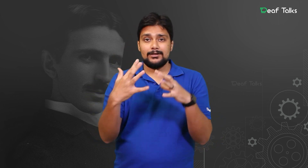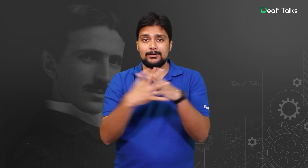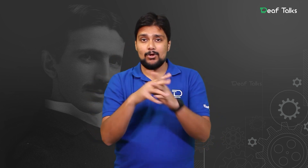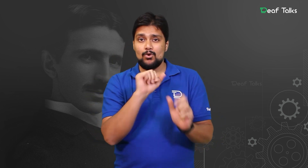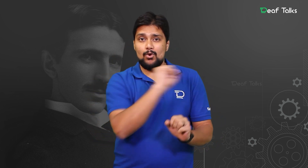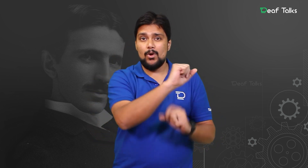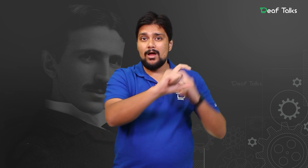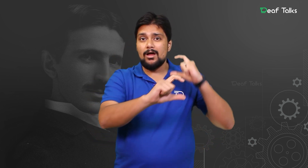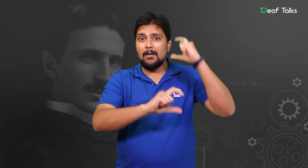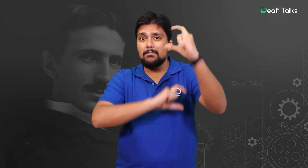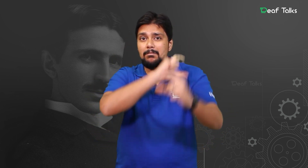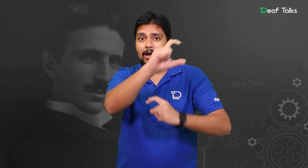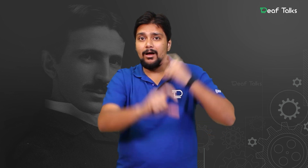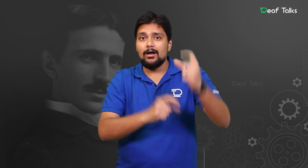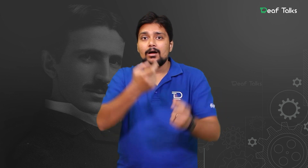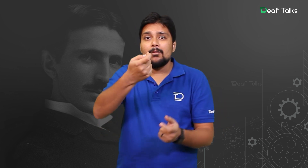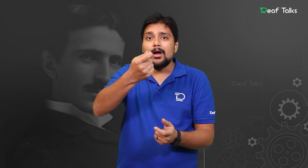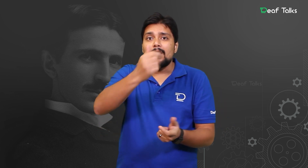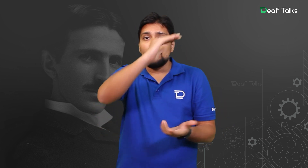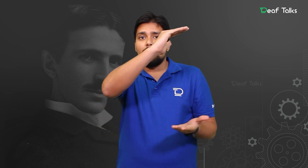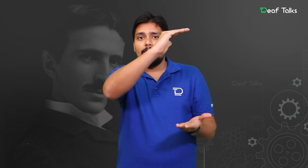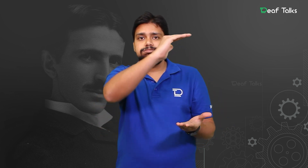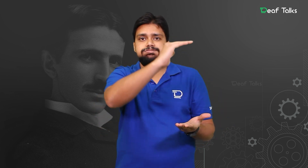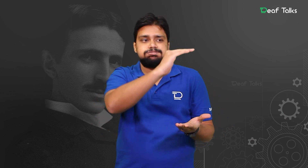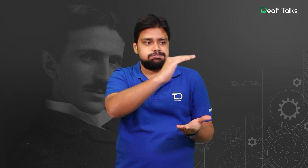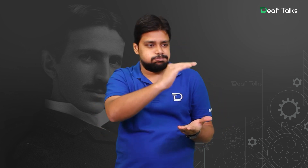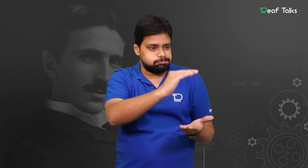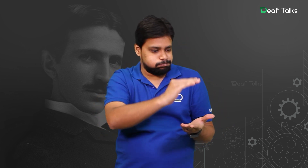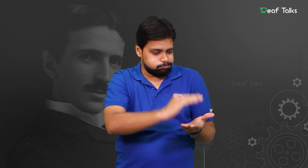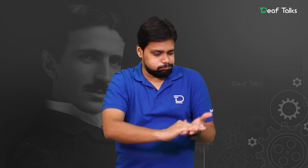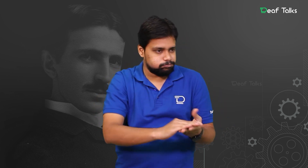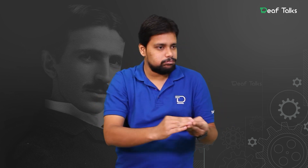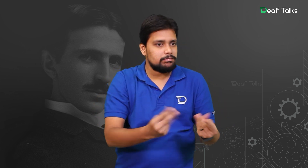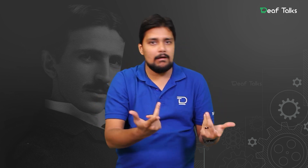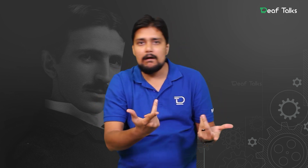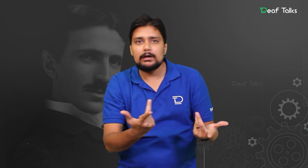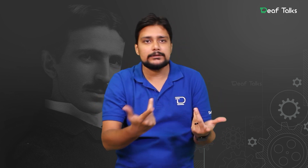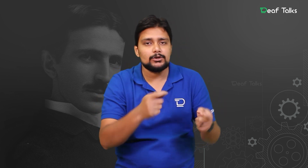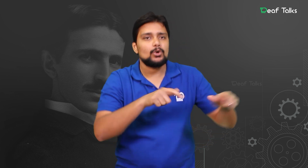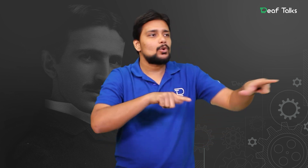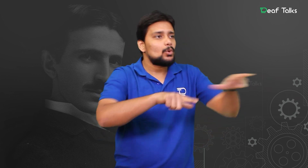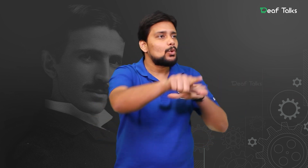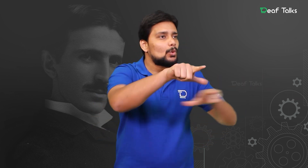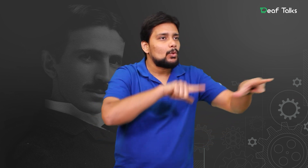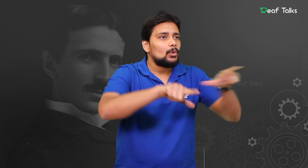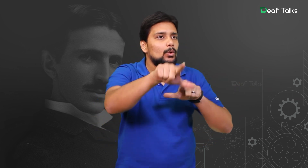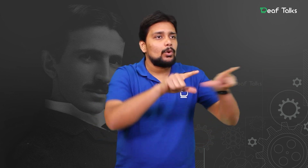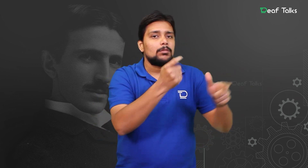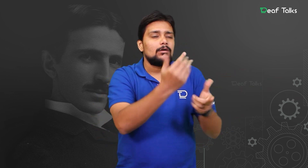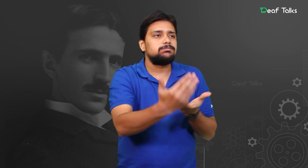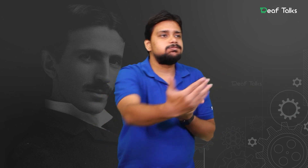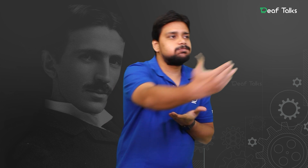company was running out of money. And eventually went 10 million dollars into debt.